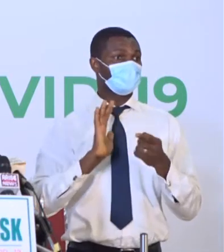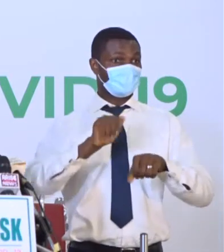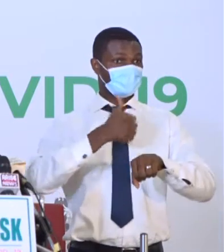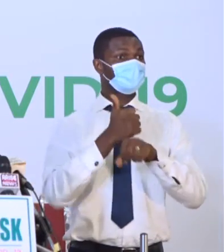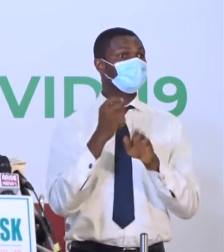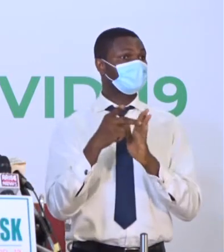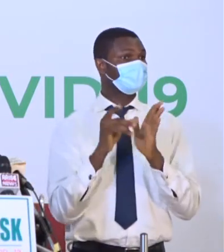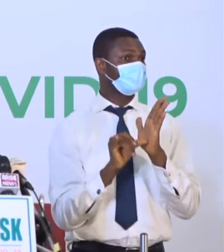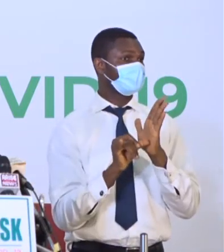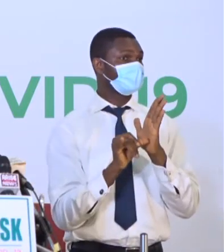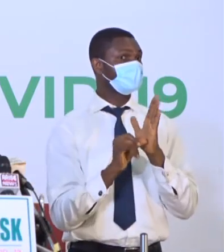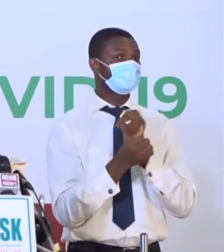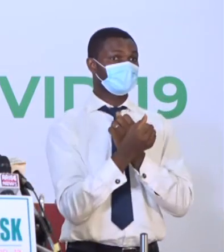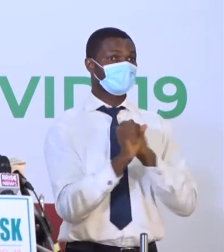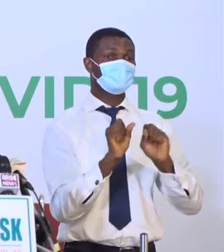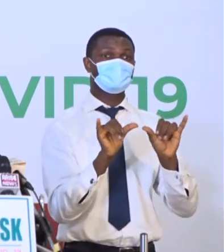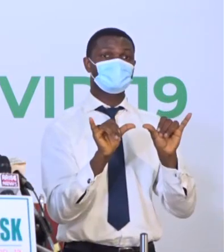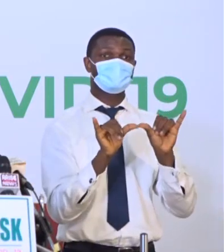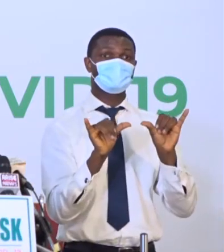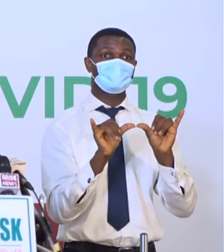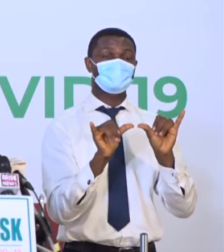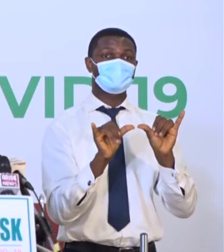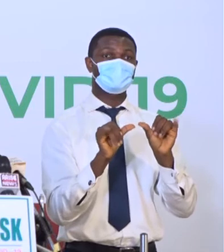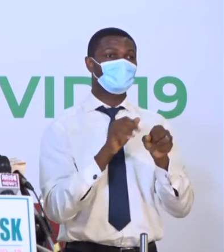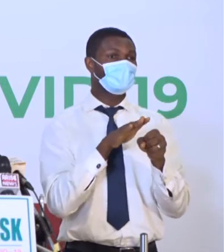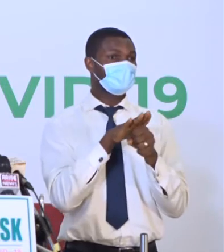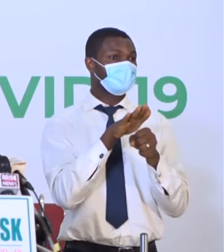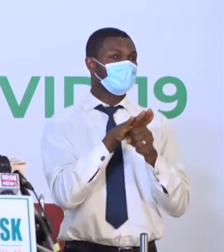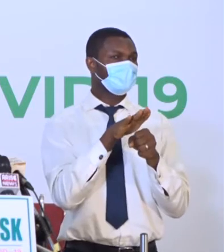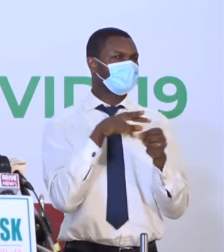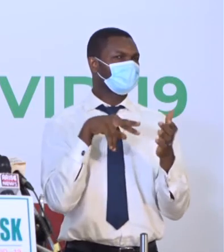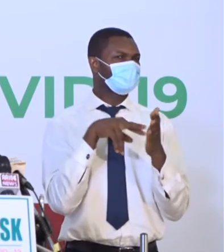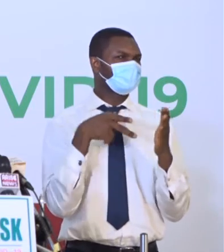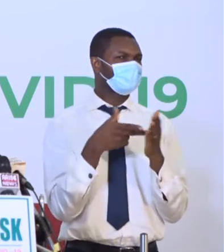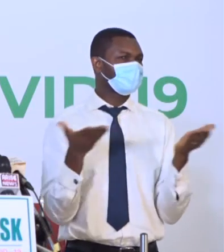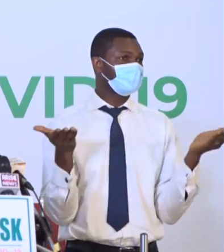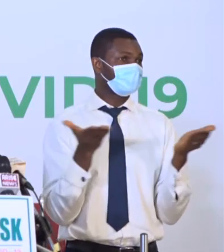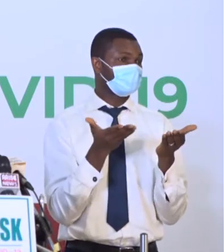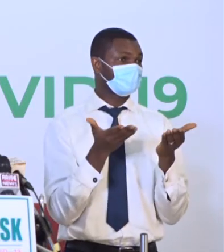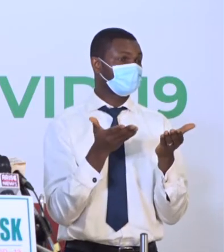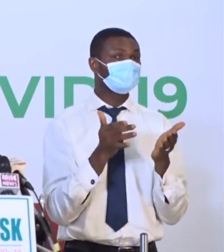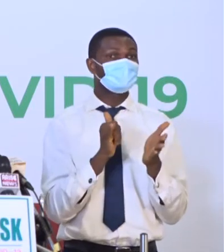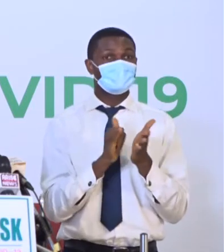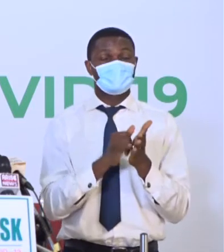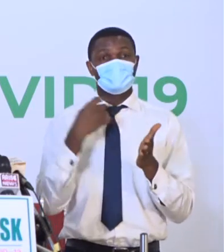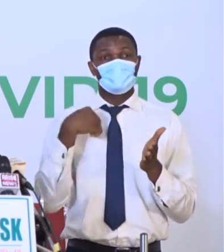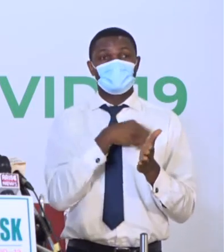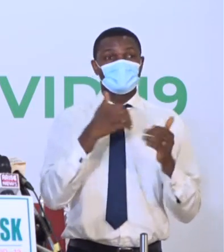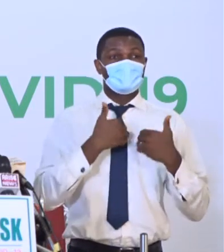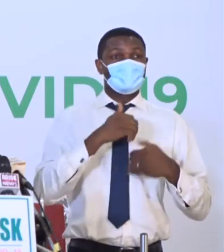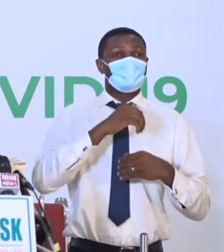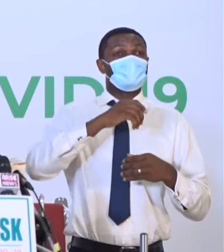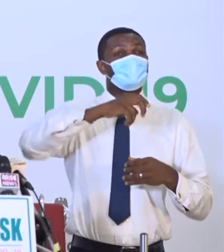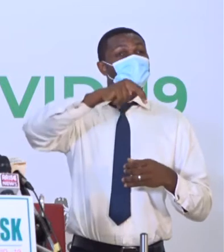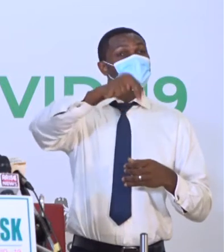measures. The full import of the foregoing is to press further on the need for us all to